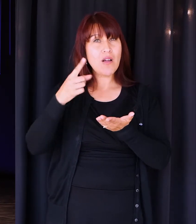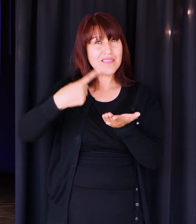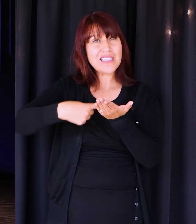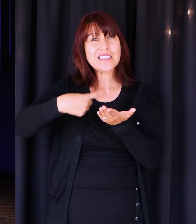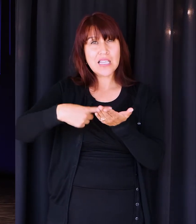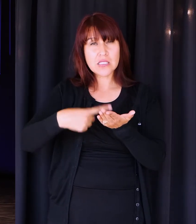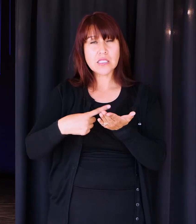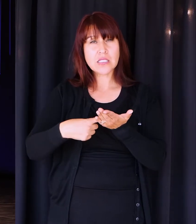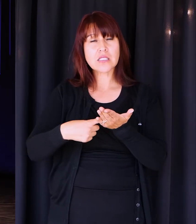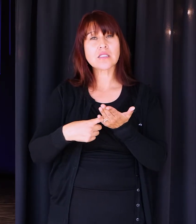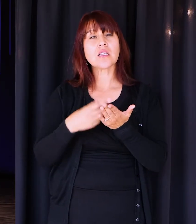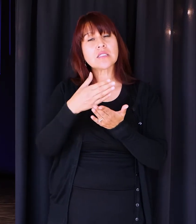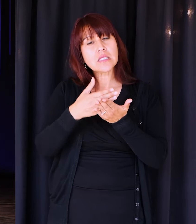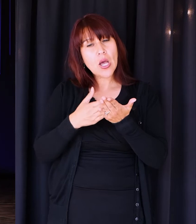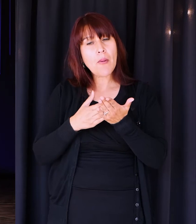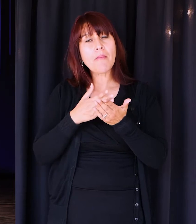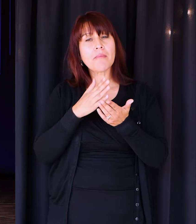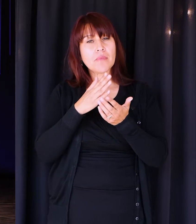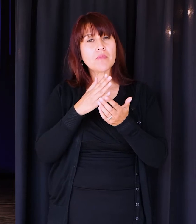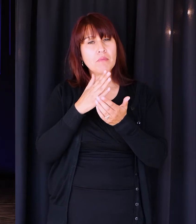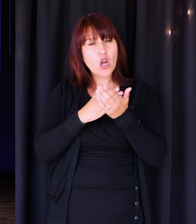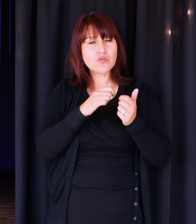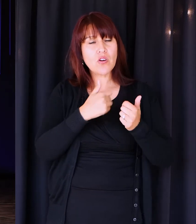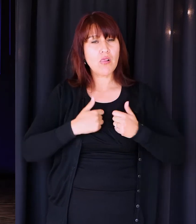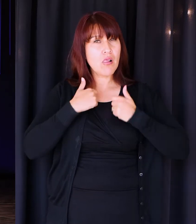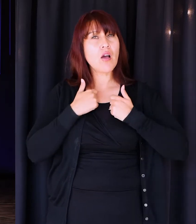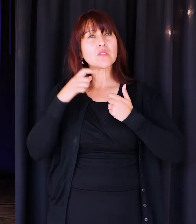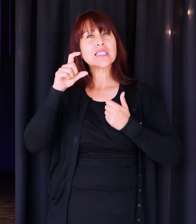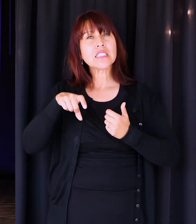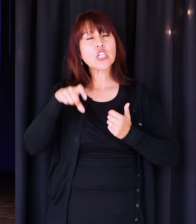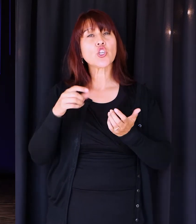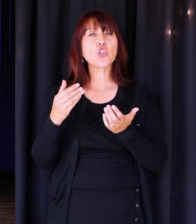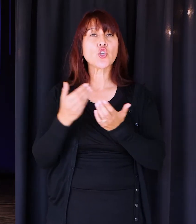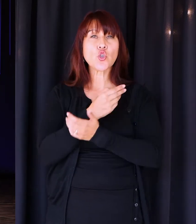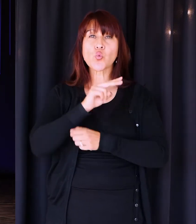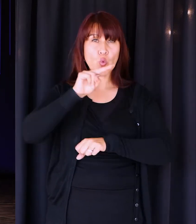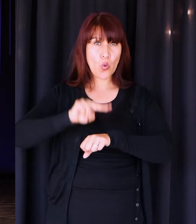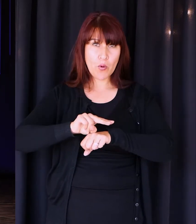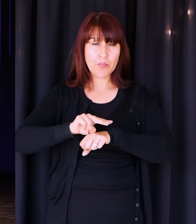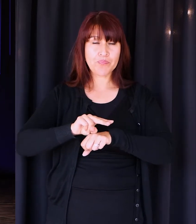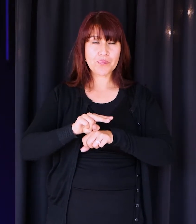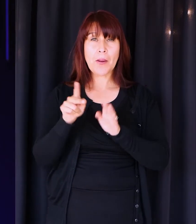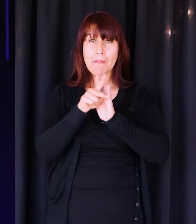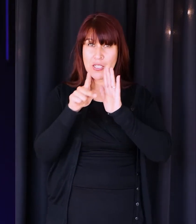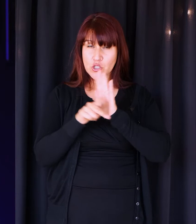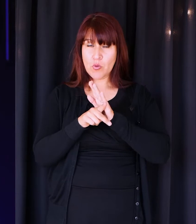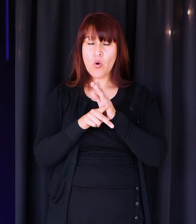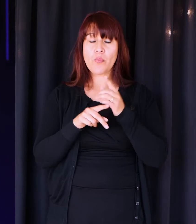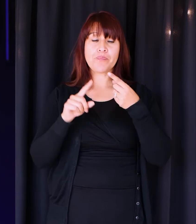about this. We're to talk about some areas of our lives where we need a new normal. Here's the principle.